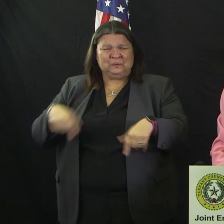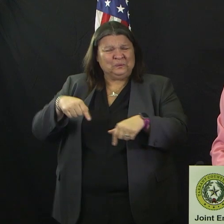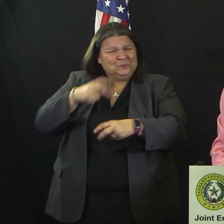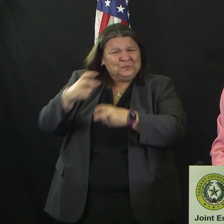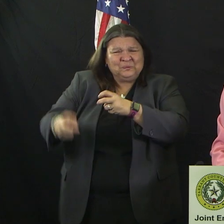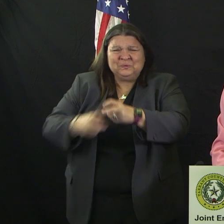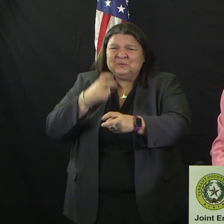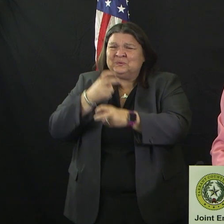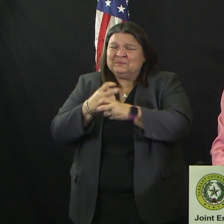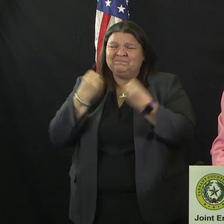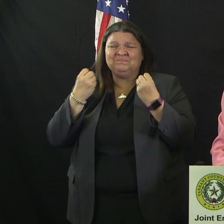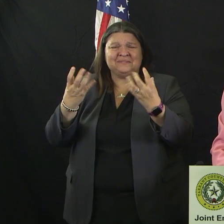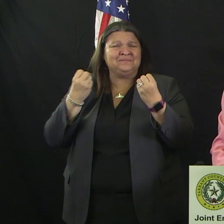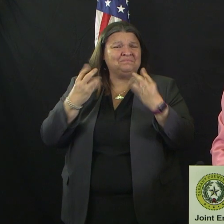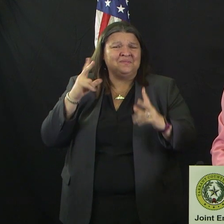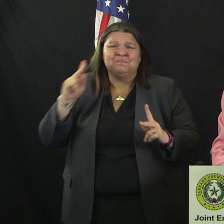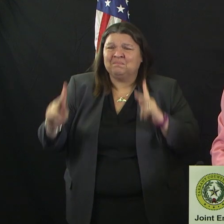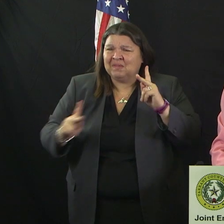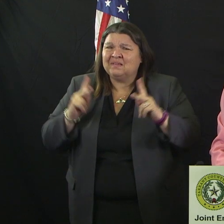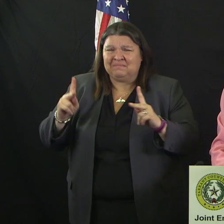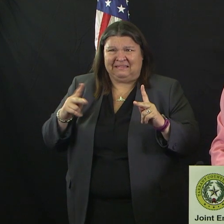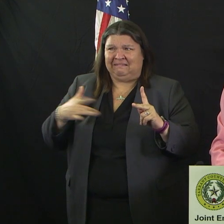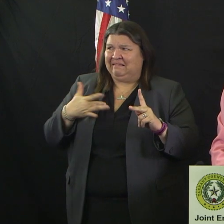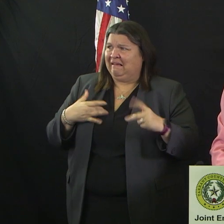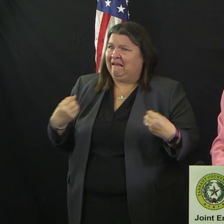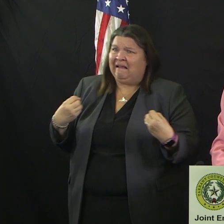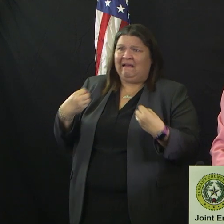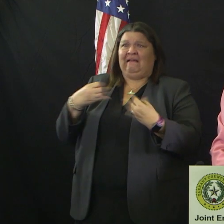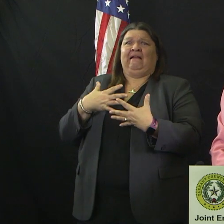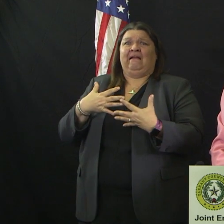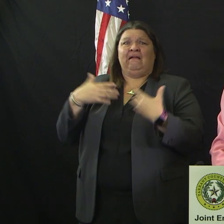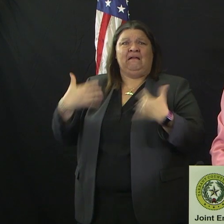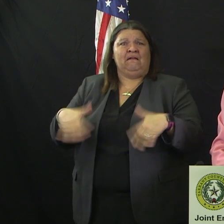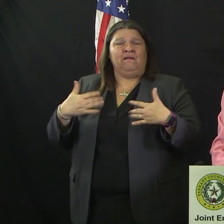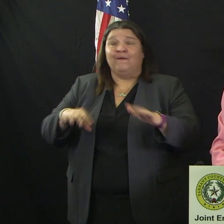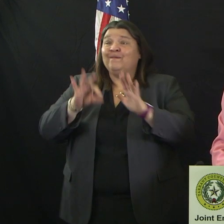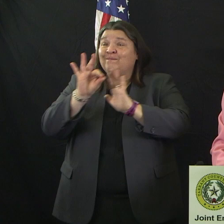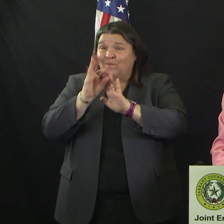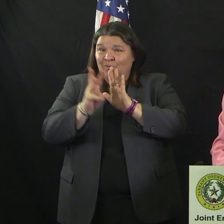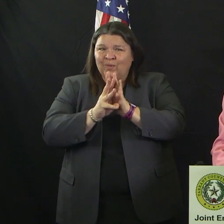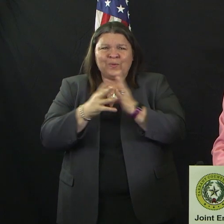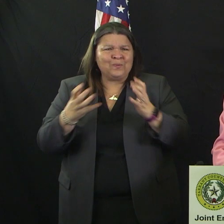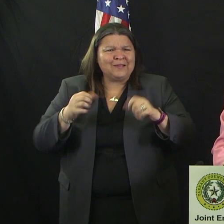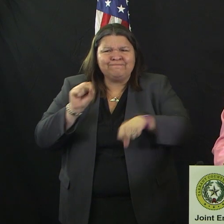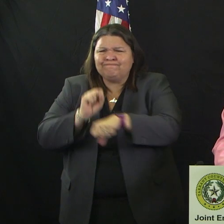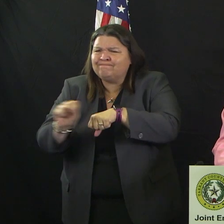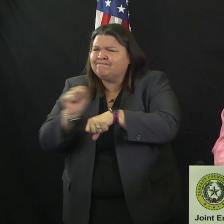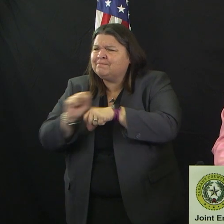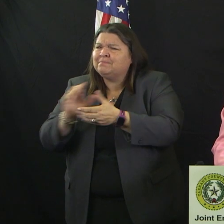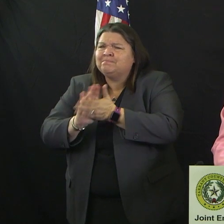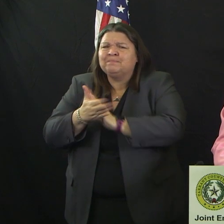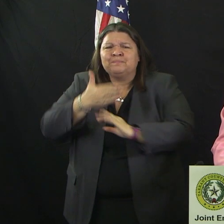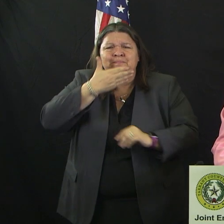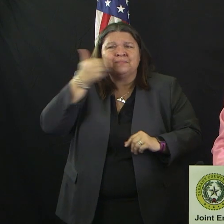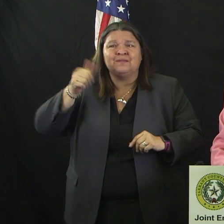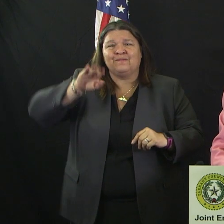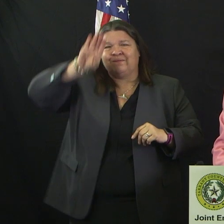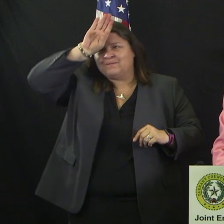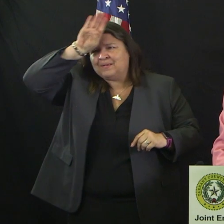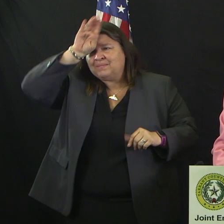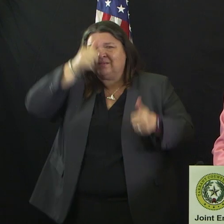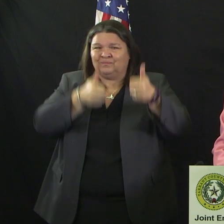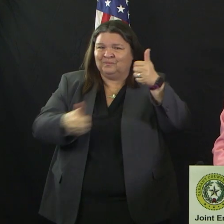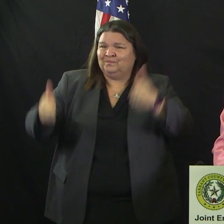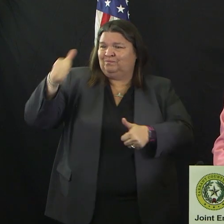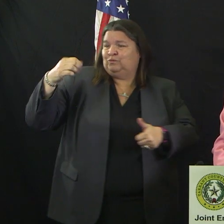We're trying to make it better. Today the Fire Chief and I met with the Head of Fire Prevention and Life Safety and he reported